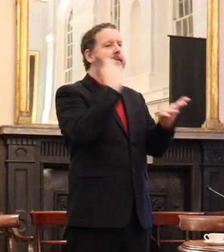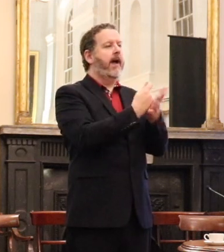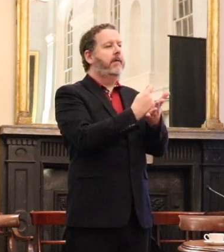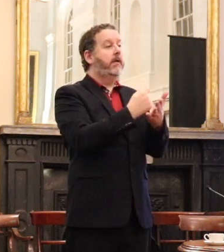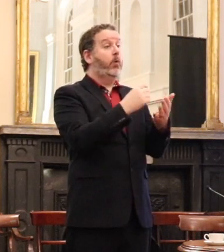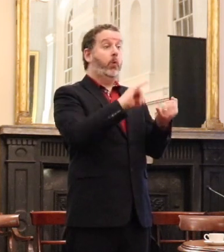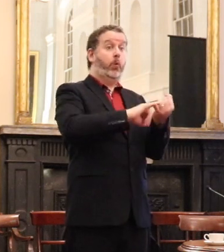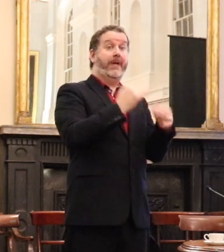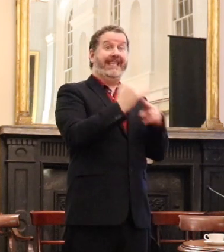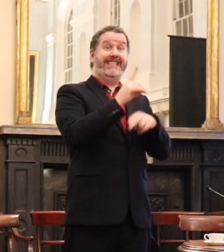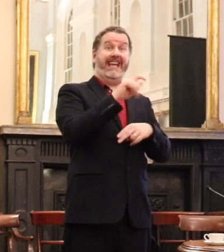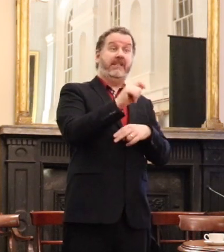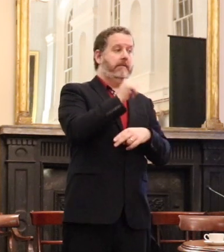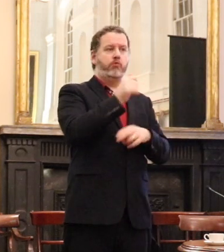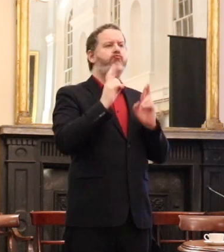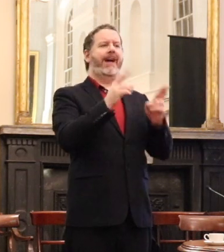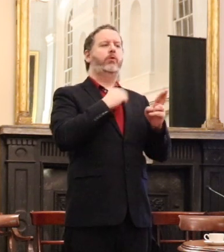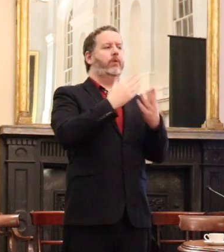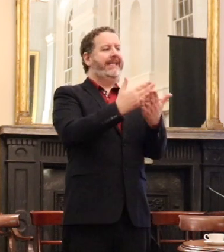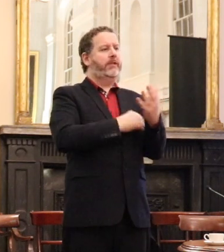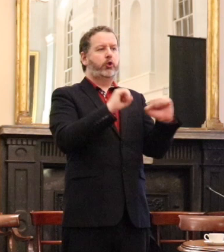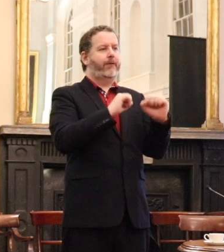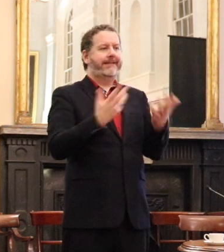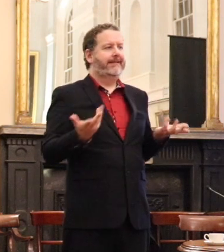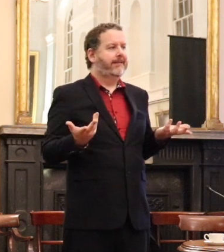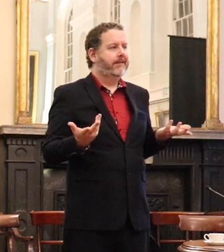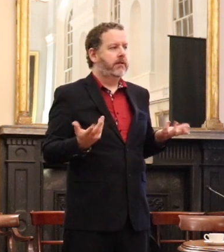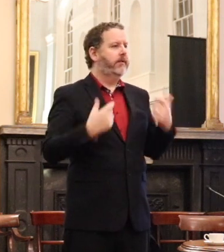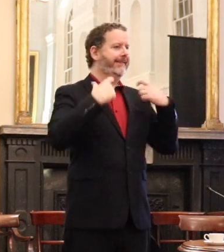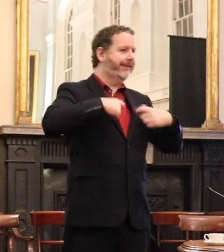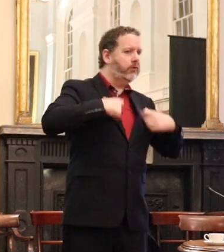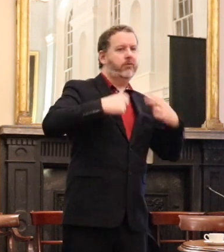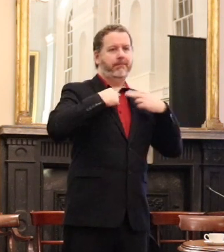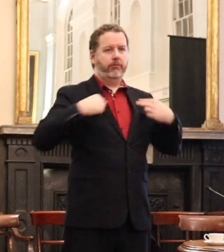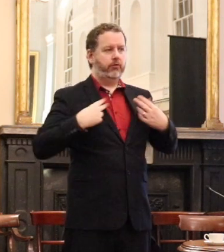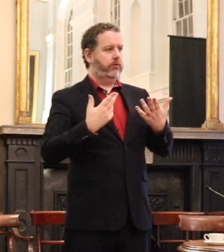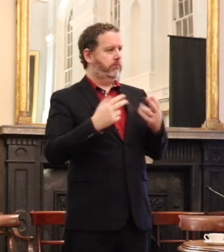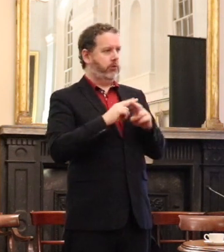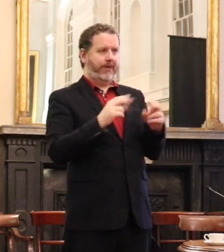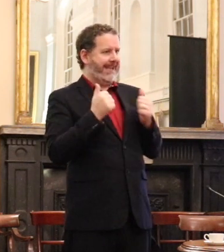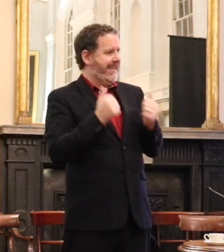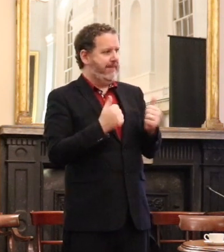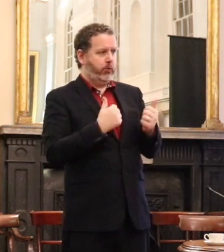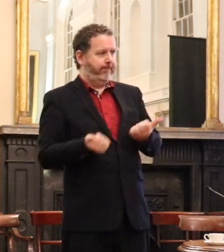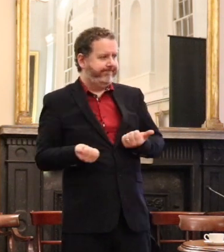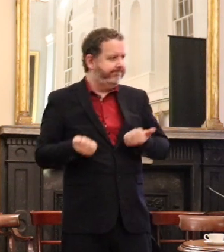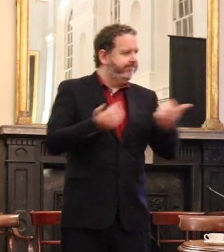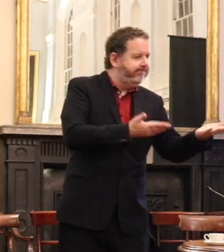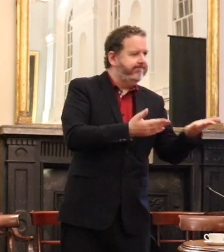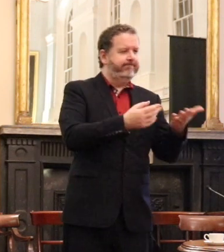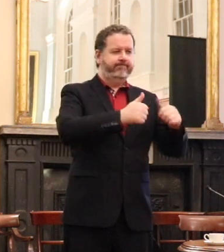access to legal services and solicitors and barristers were not well placed to provide a useful service